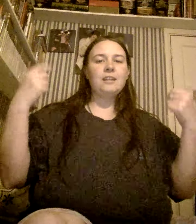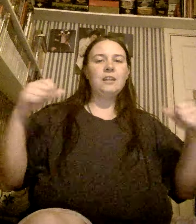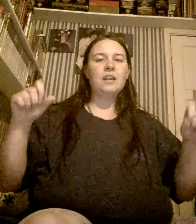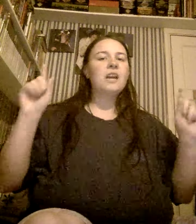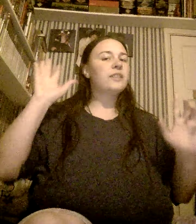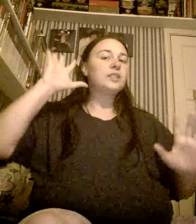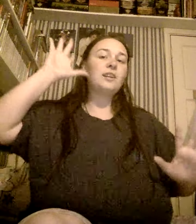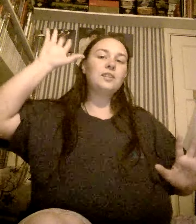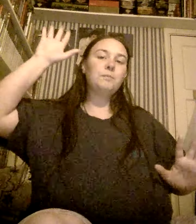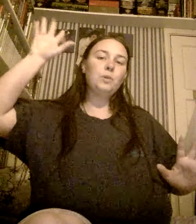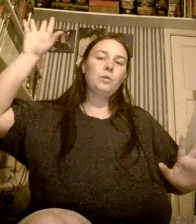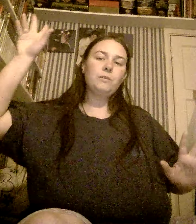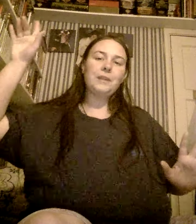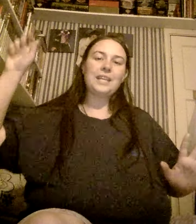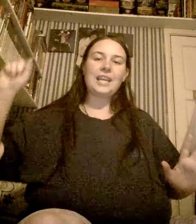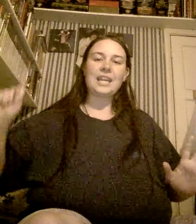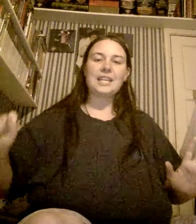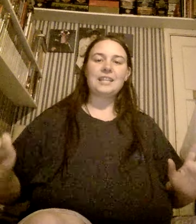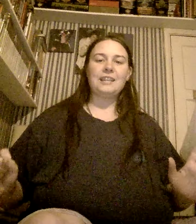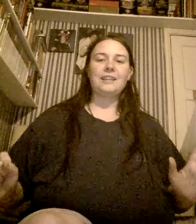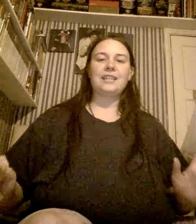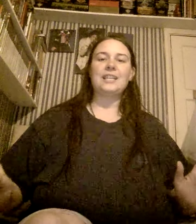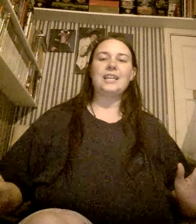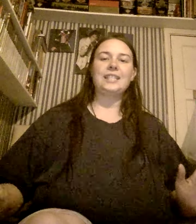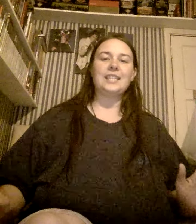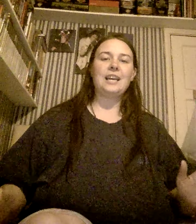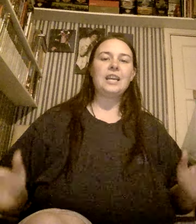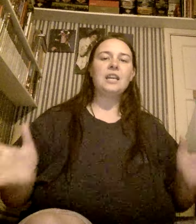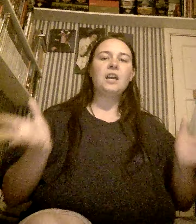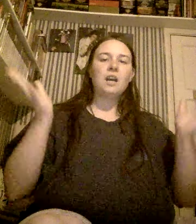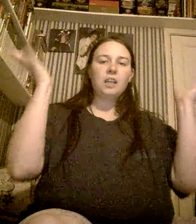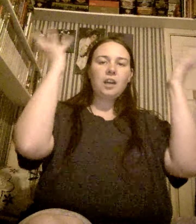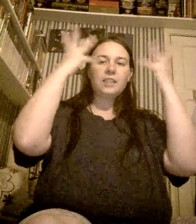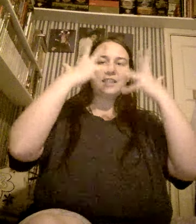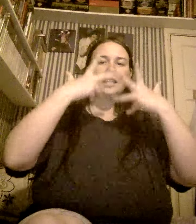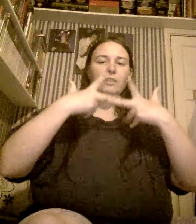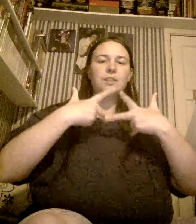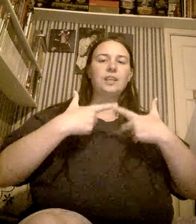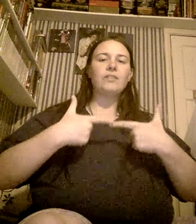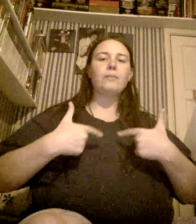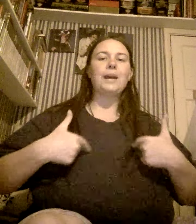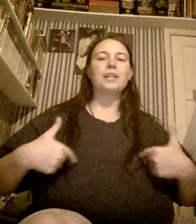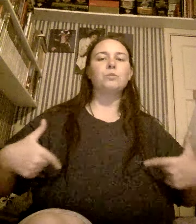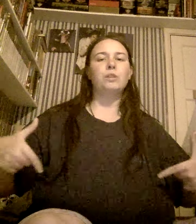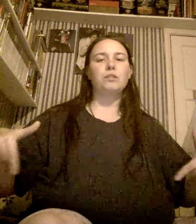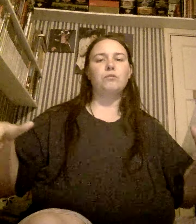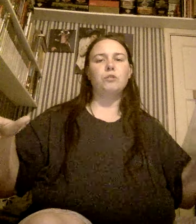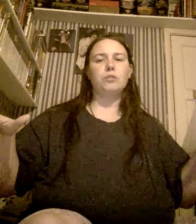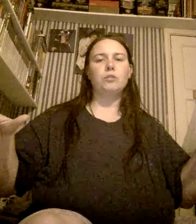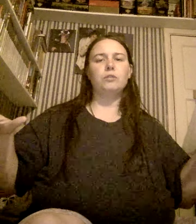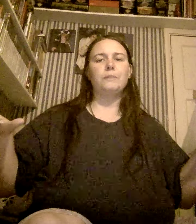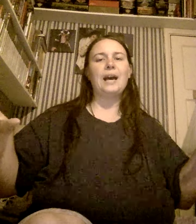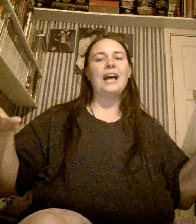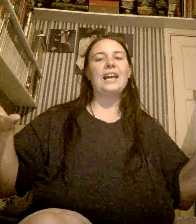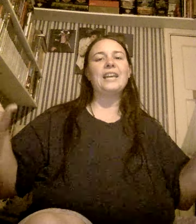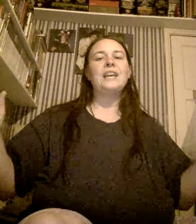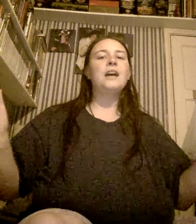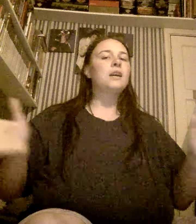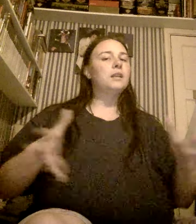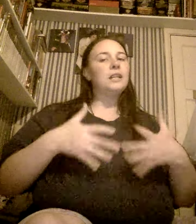The stars illuminate in the night sky. Locked secrets of the past we're ruled by. And the